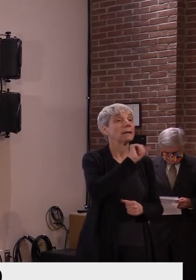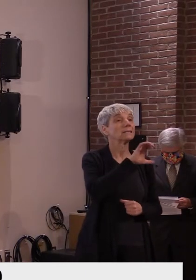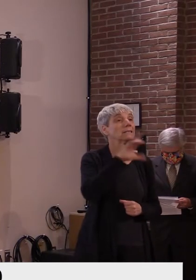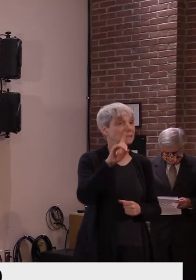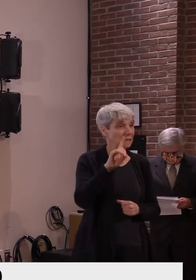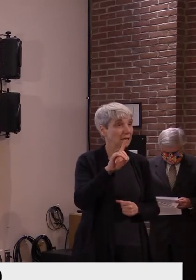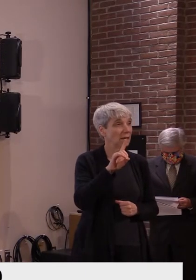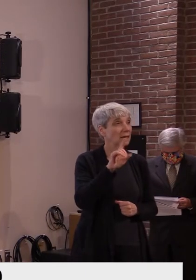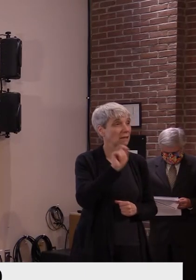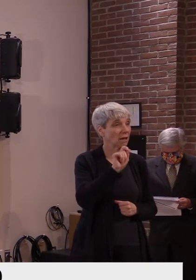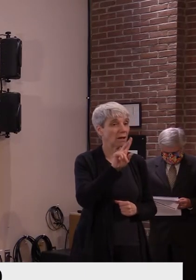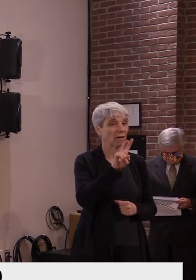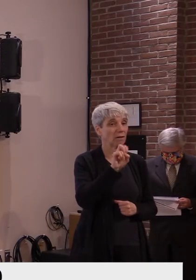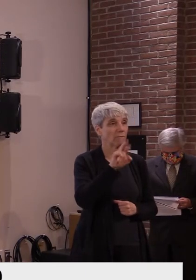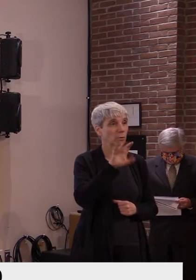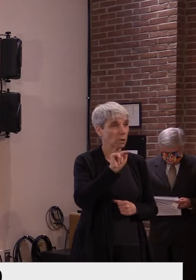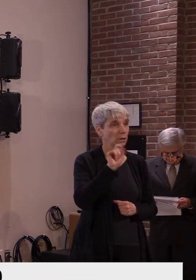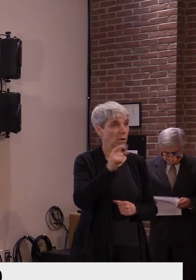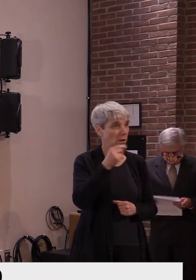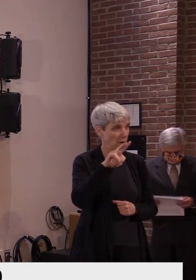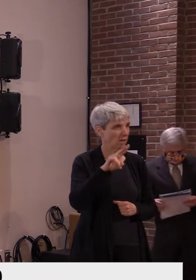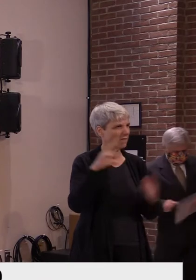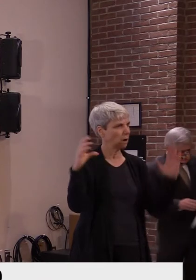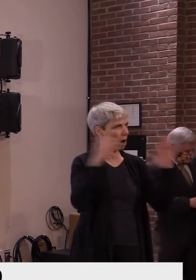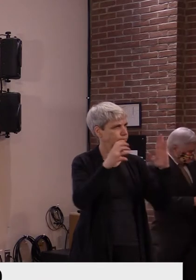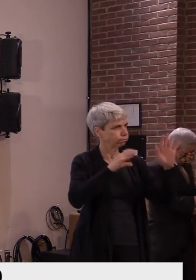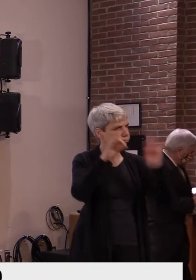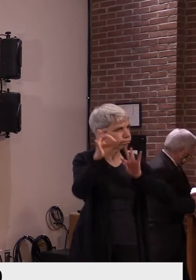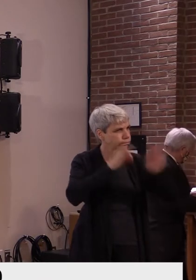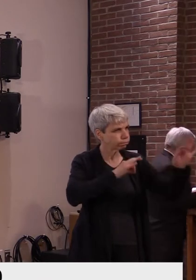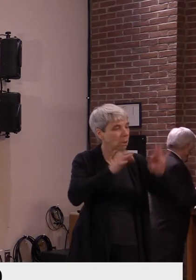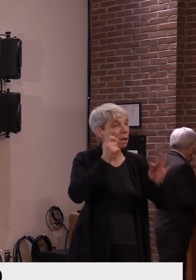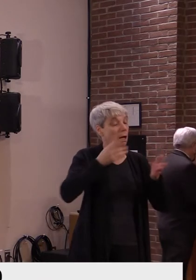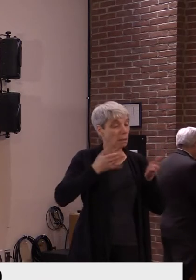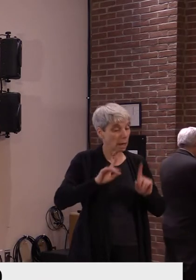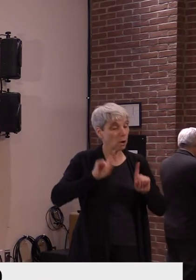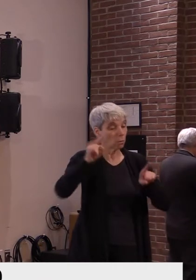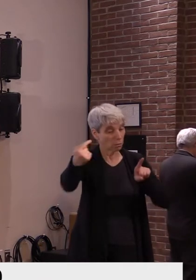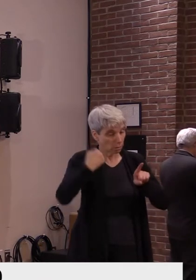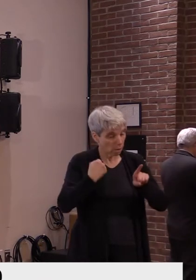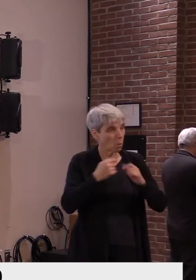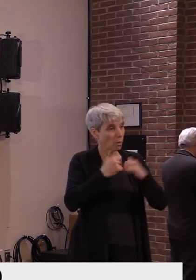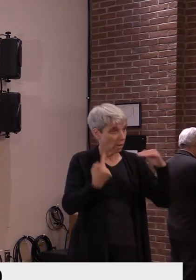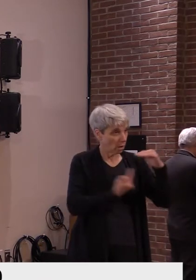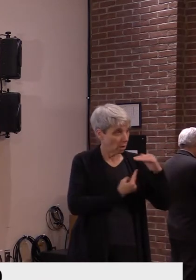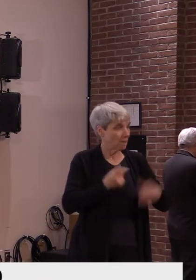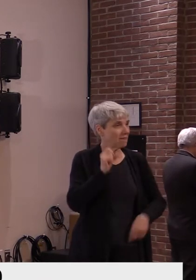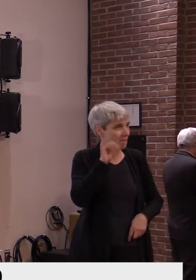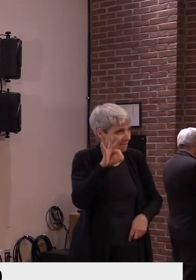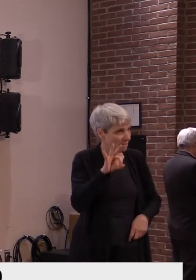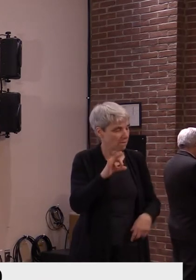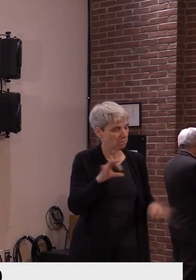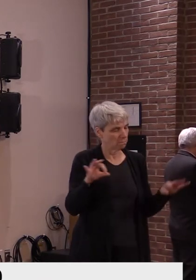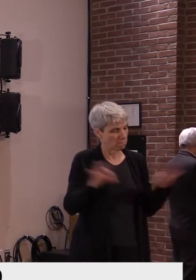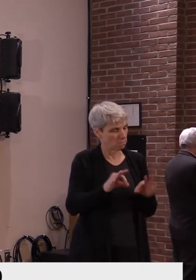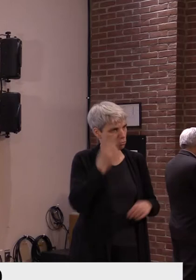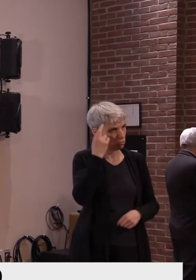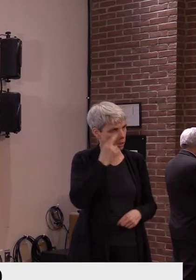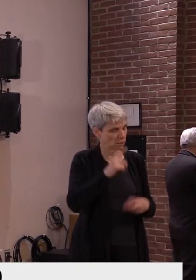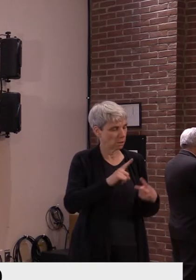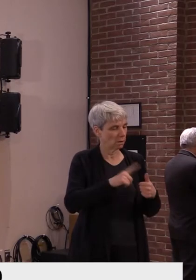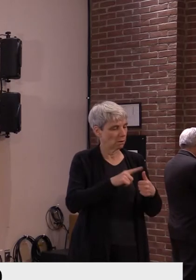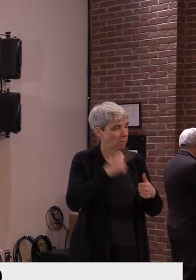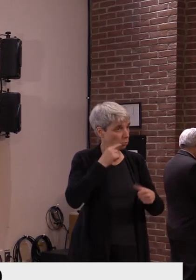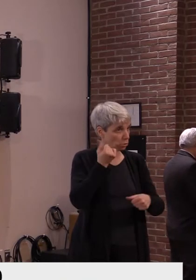more detail. But it is things like travel for work, travel for groceries, for food,